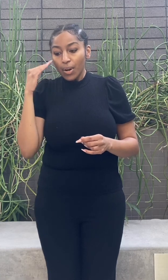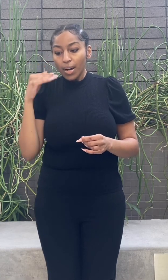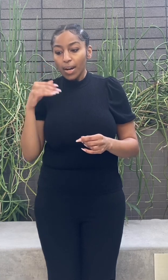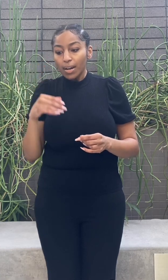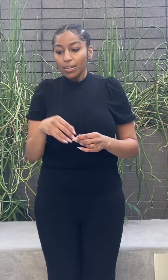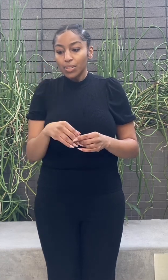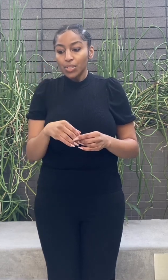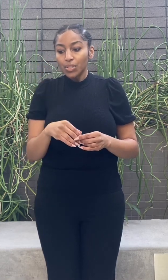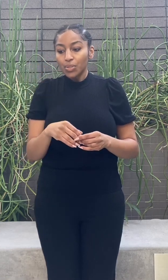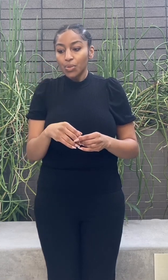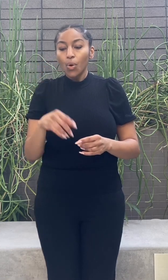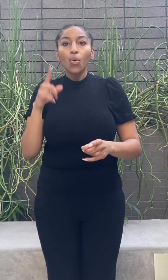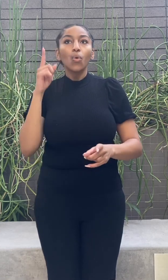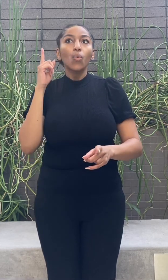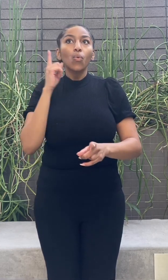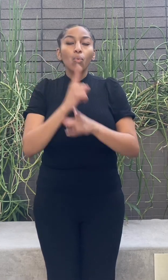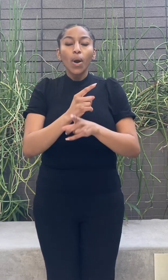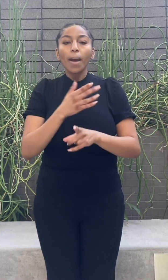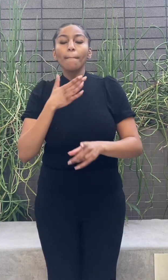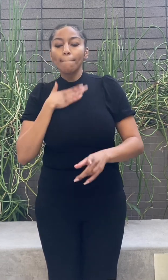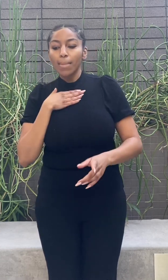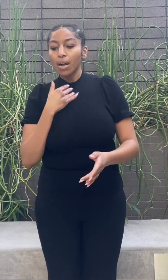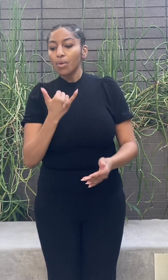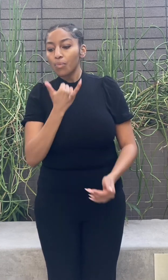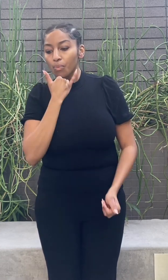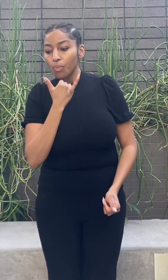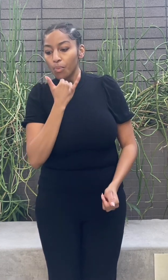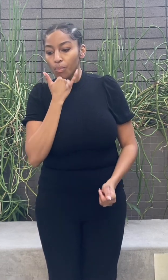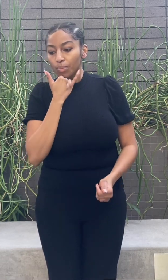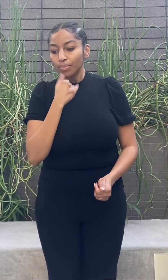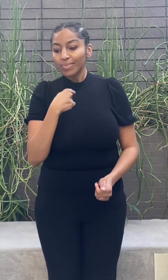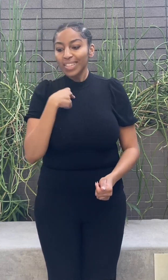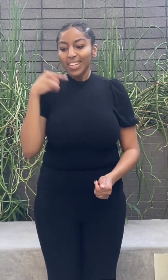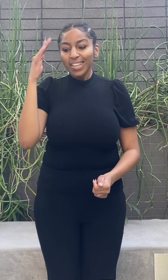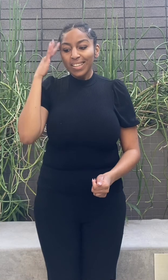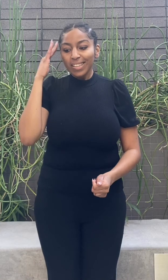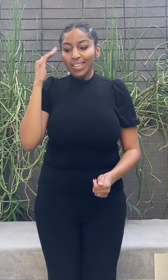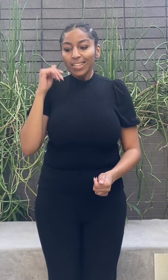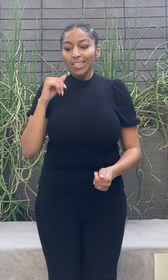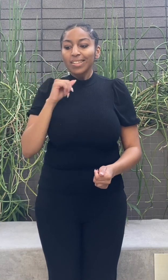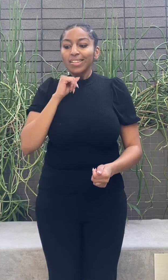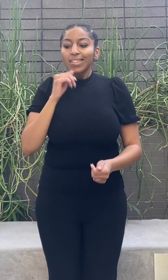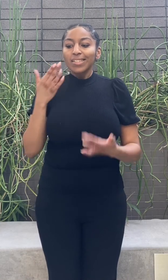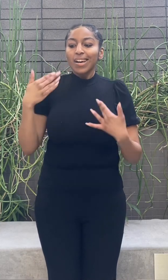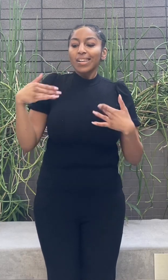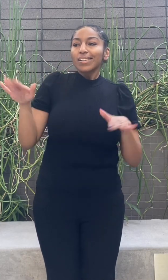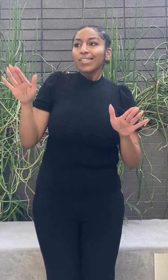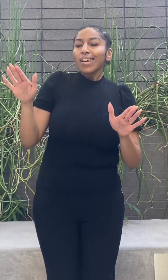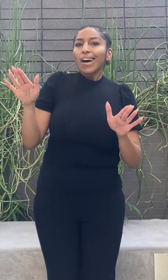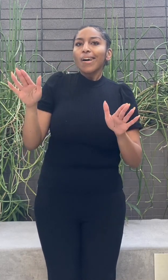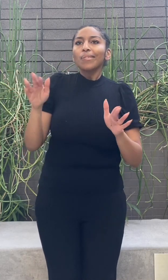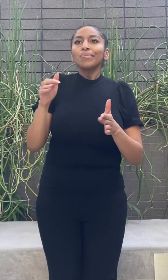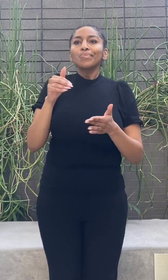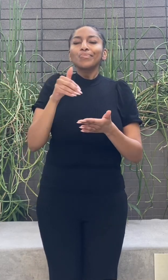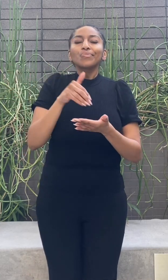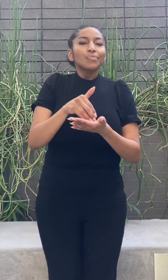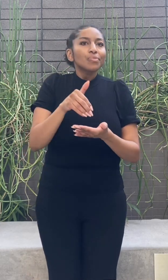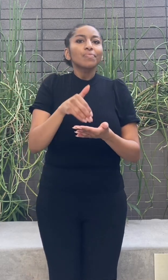I might or might not learn when to quit and how, according to taste and